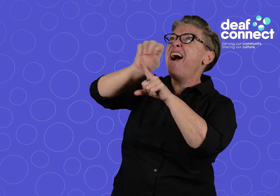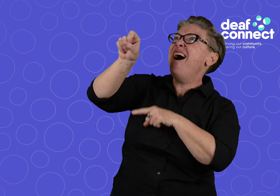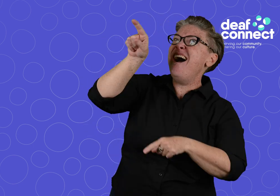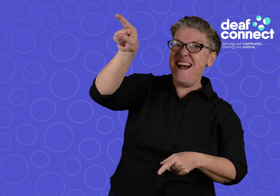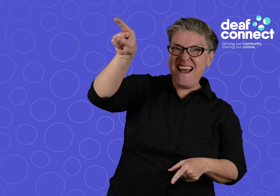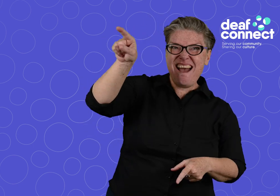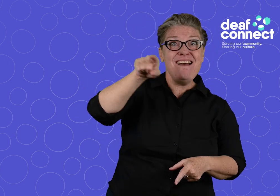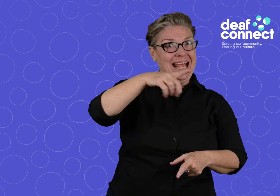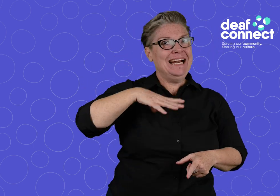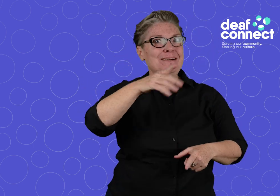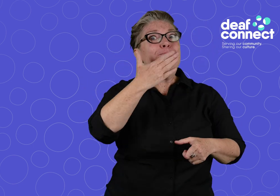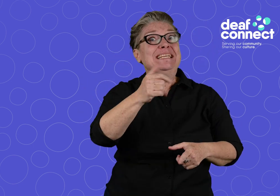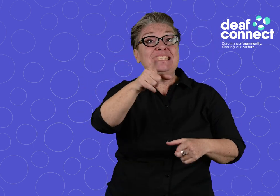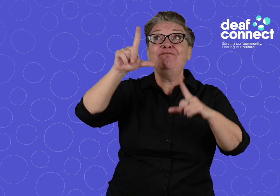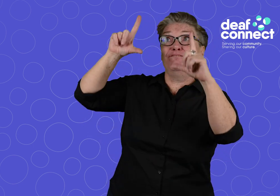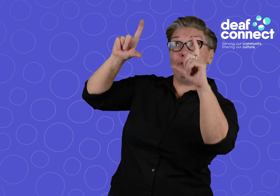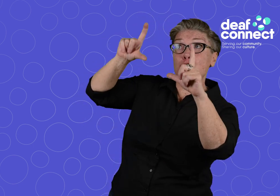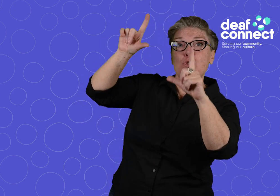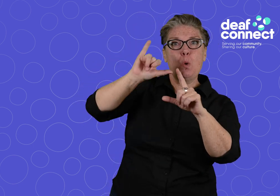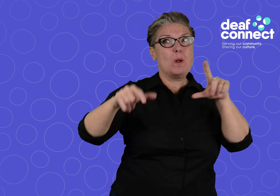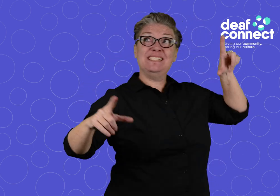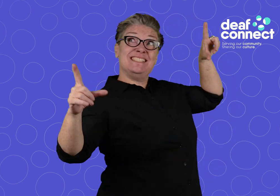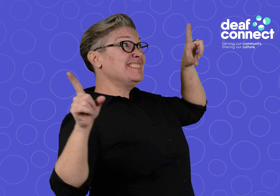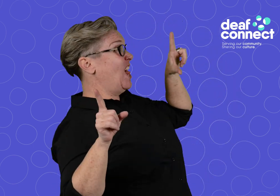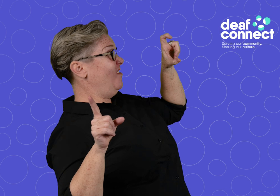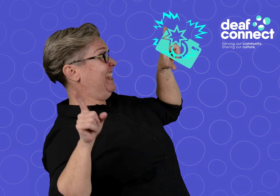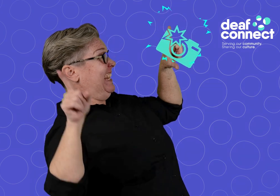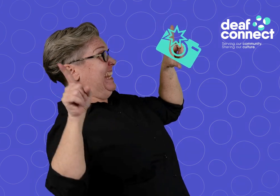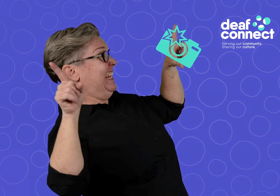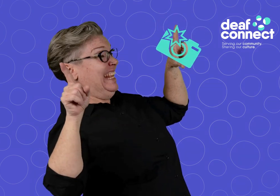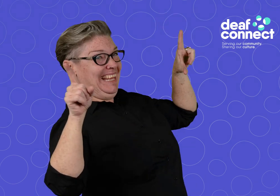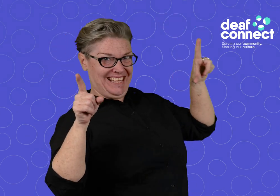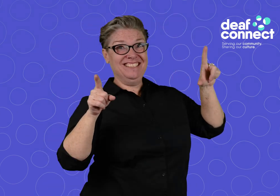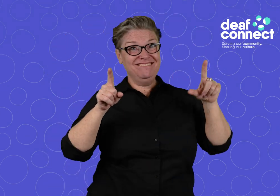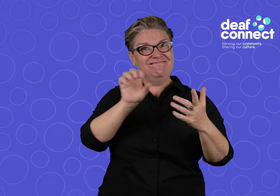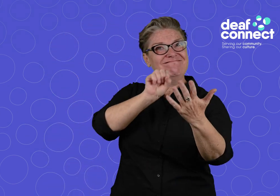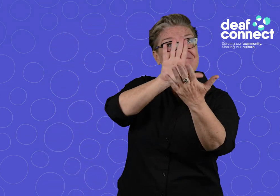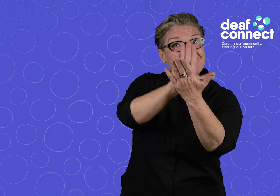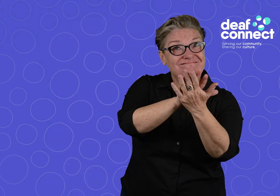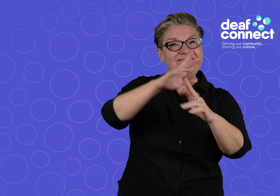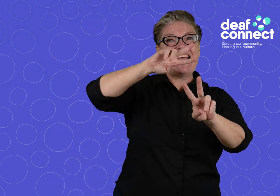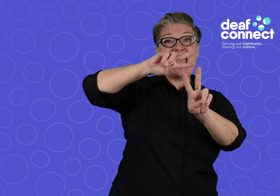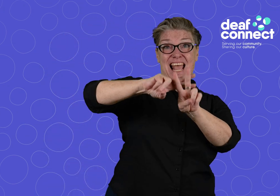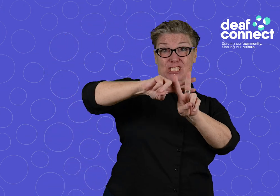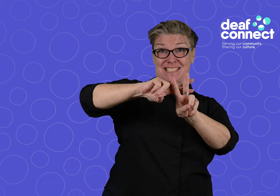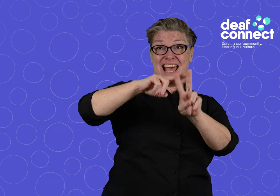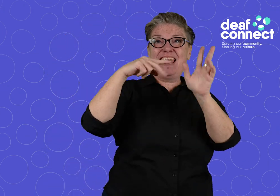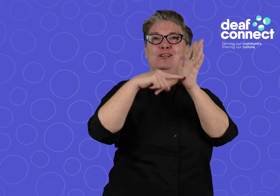a photo of or a selfie with our billboard and post it using the hashtag,